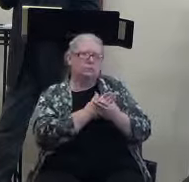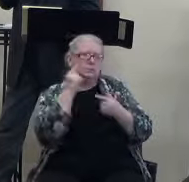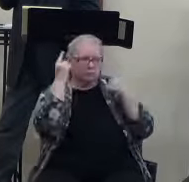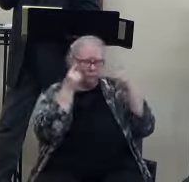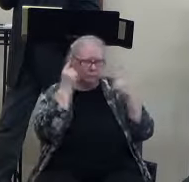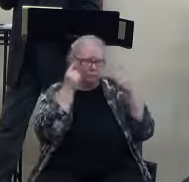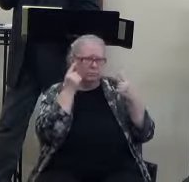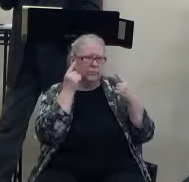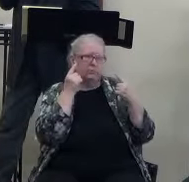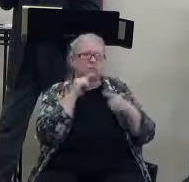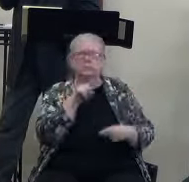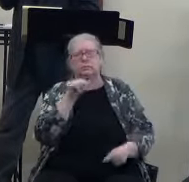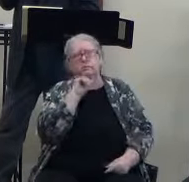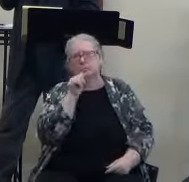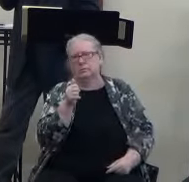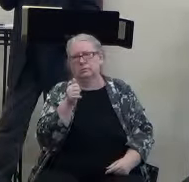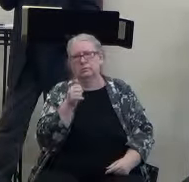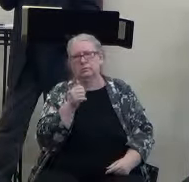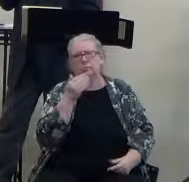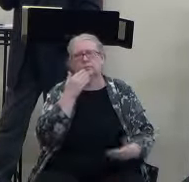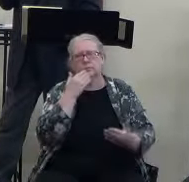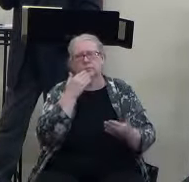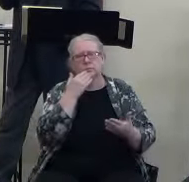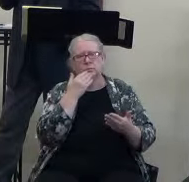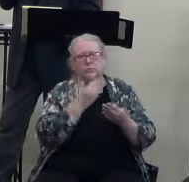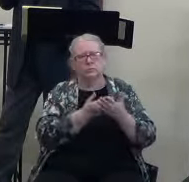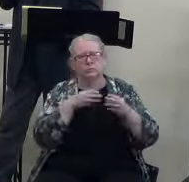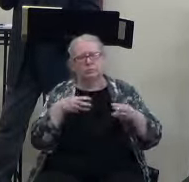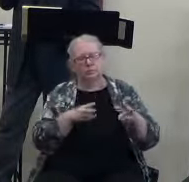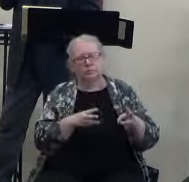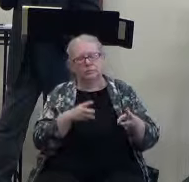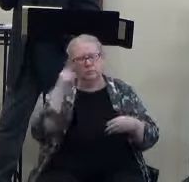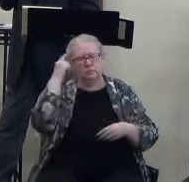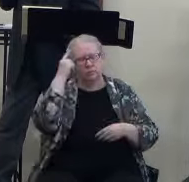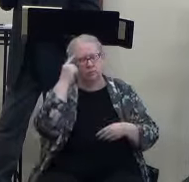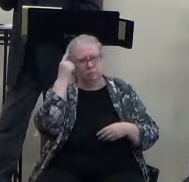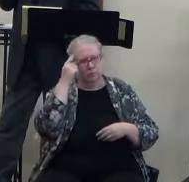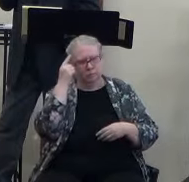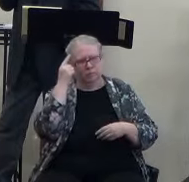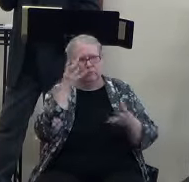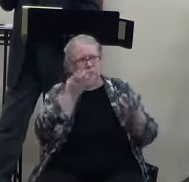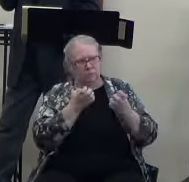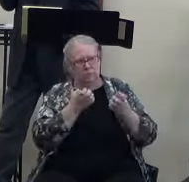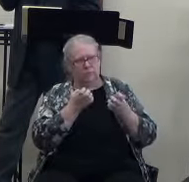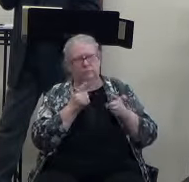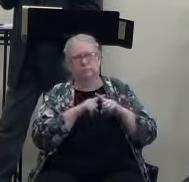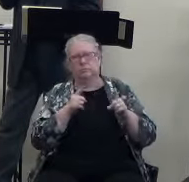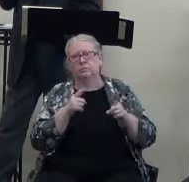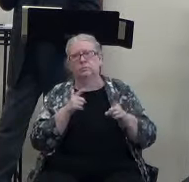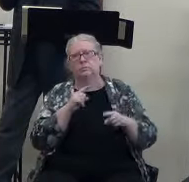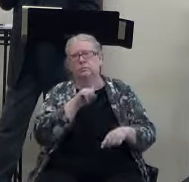You're not as good a man as you think you want to be. You're only as good a man as you want to be.